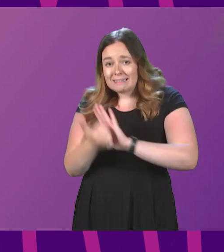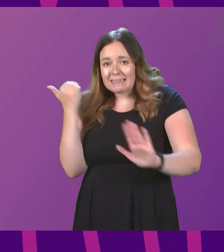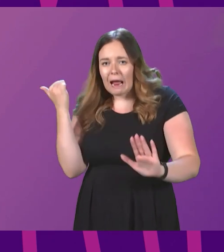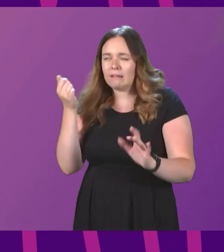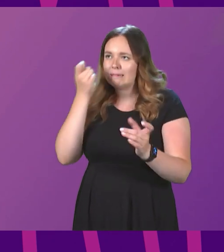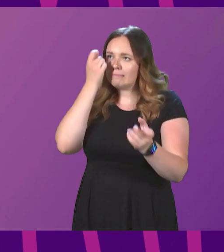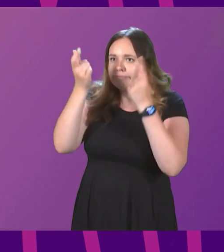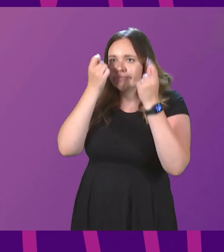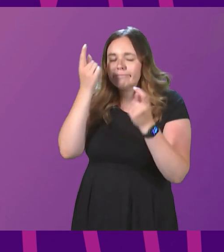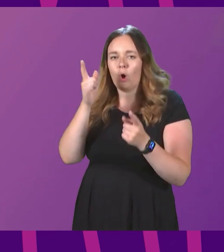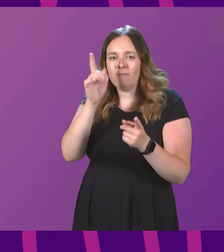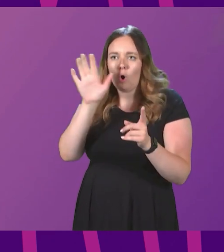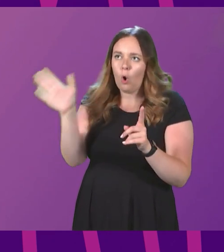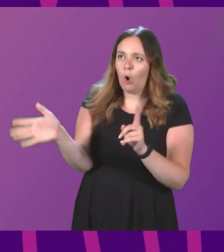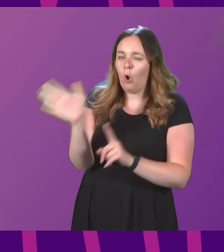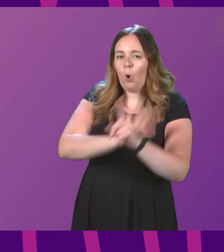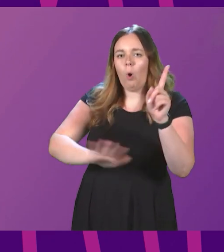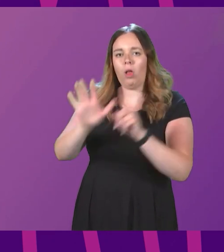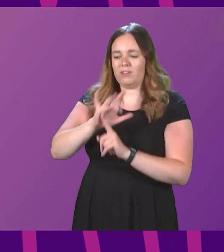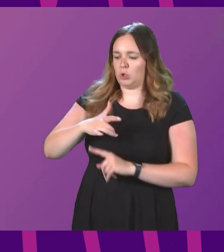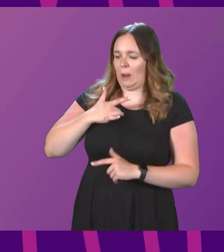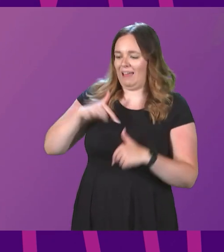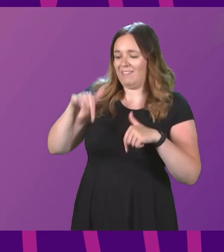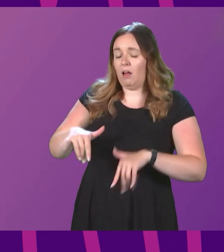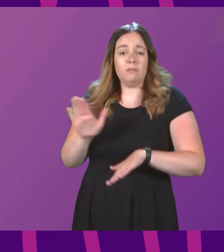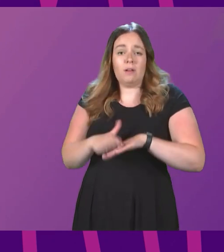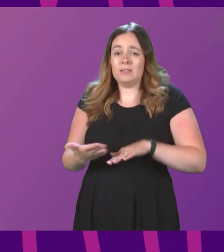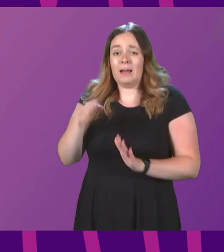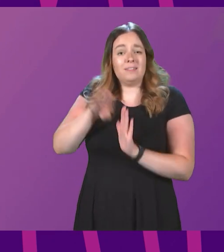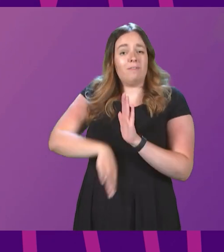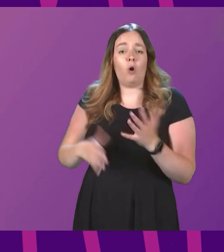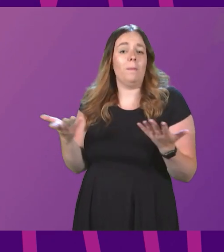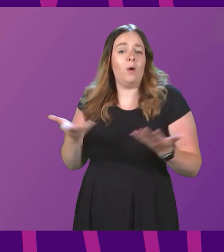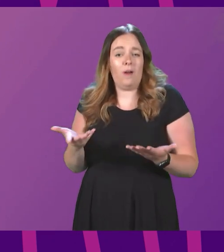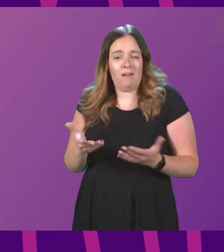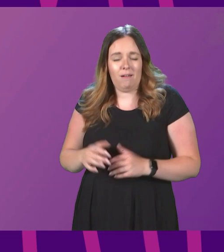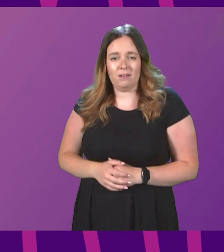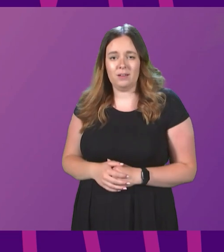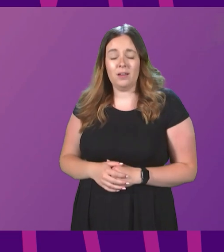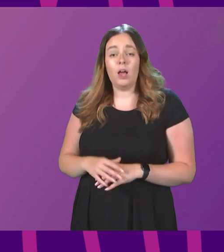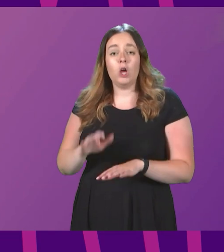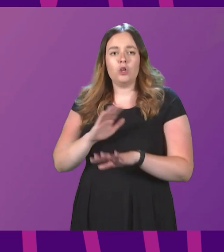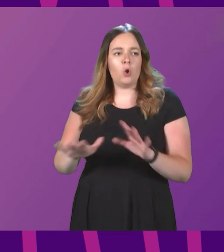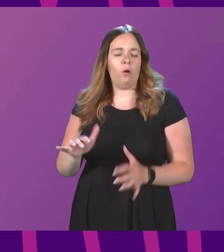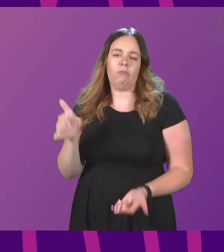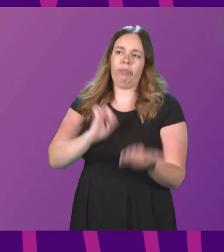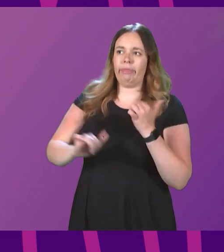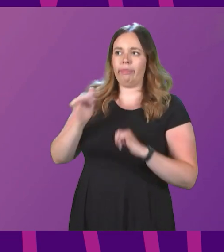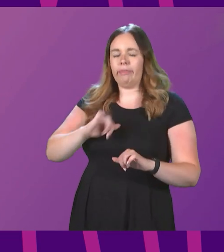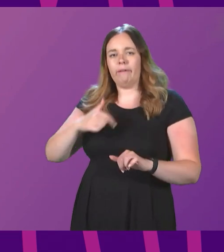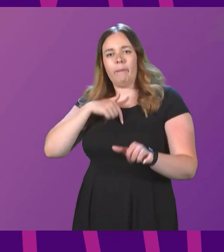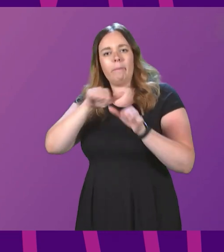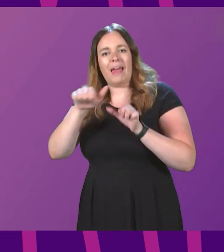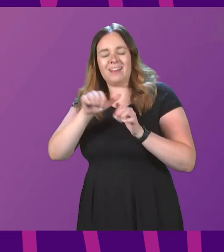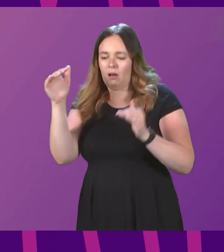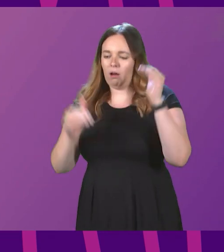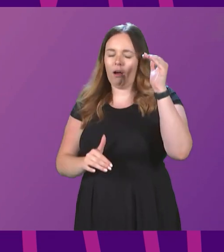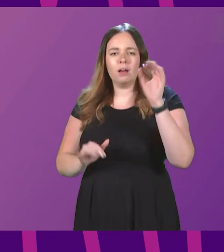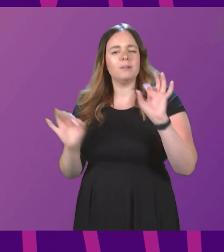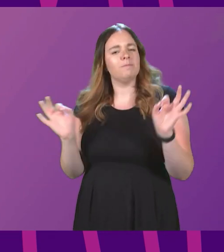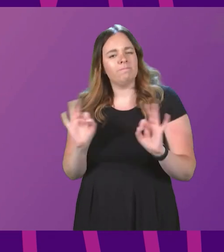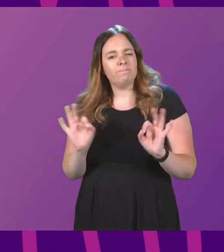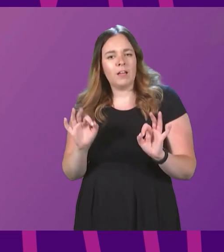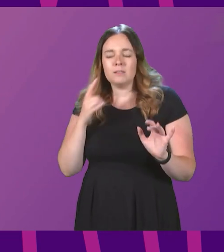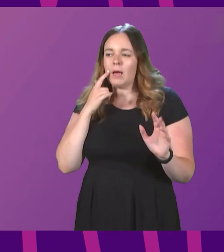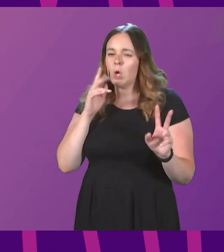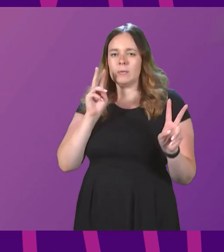ingenuity of all of us who live here, no matter where we come from. It is not a claim to be better than anyone else. It is about